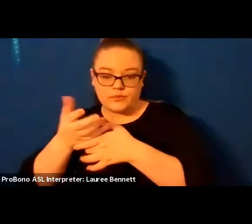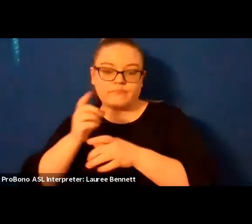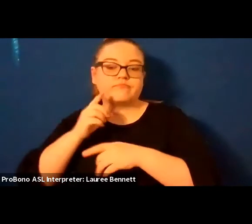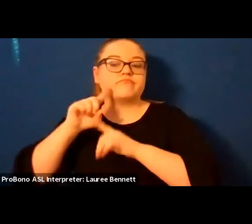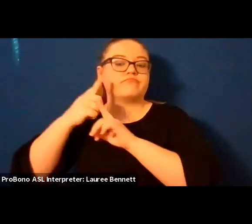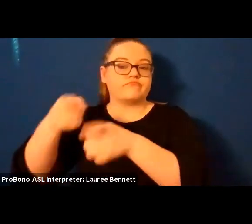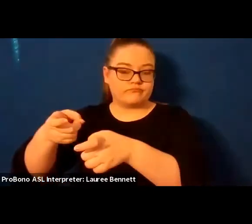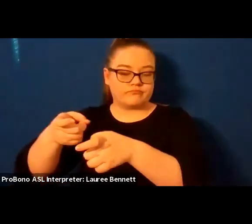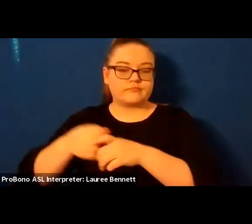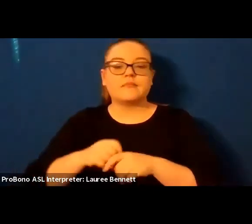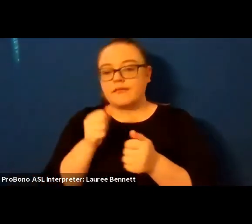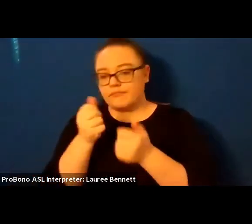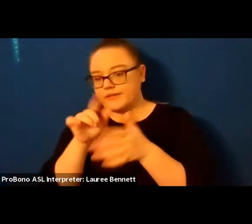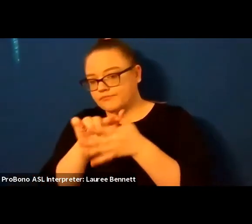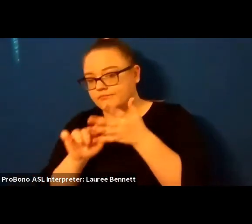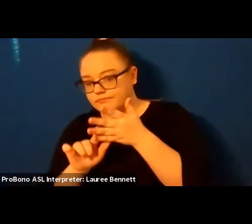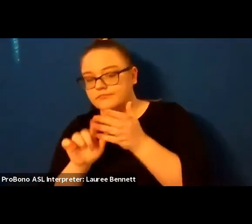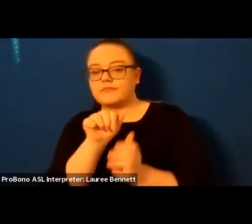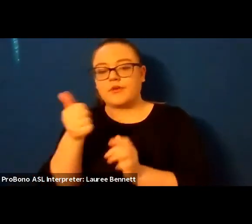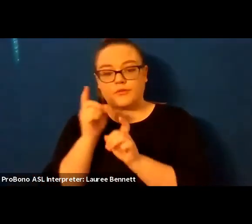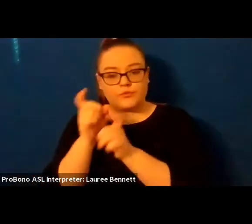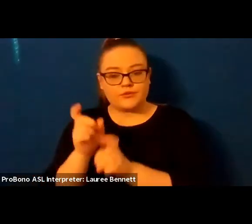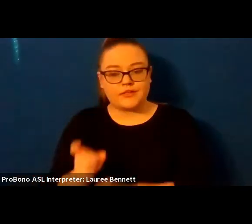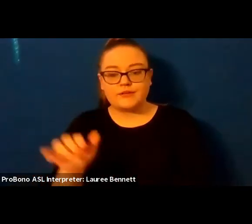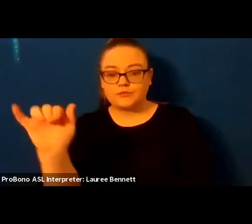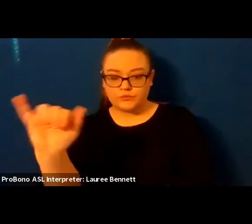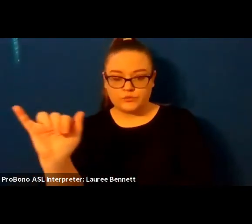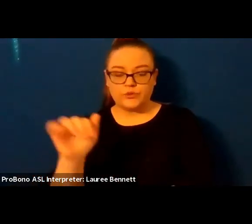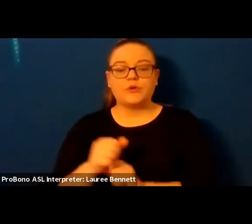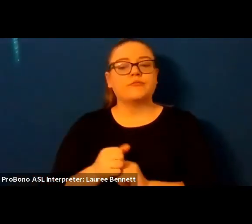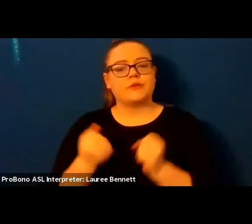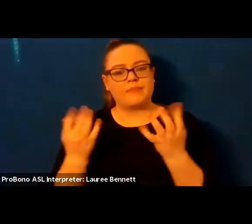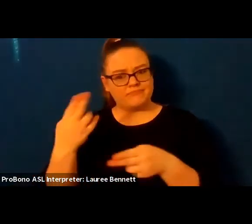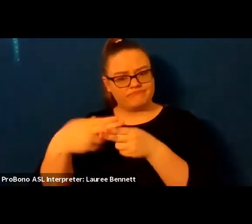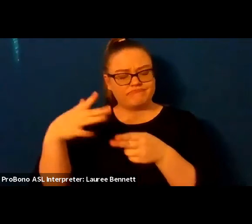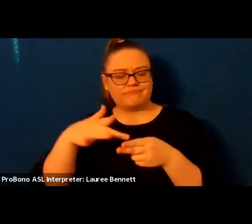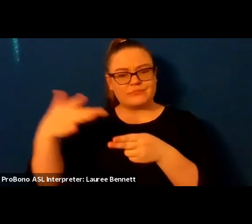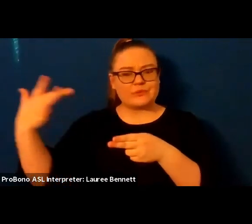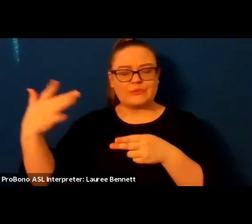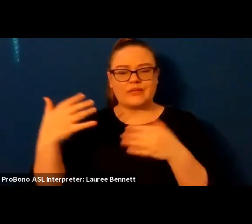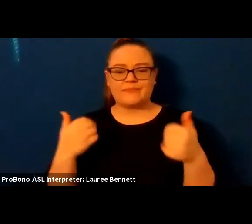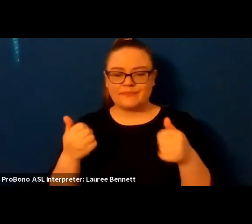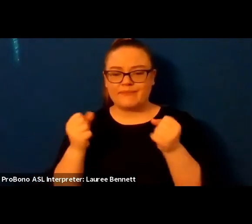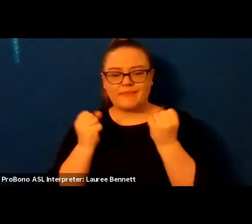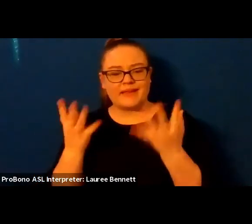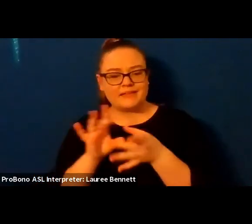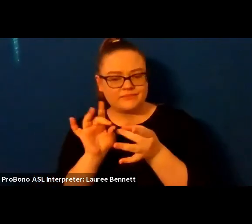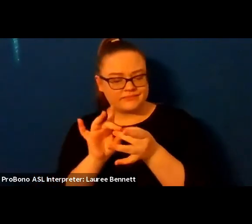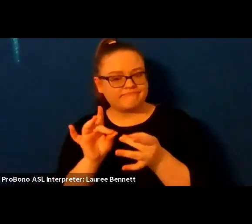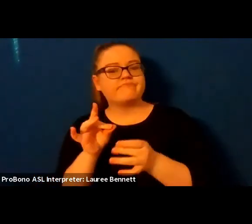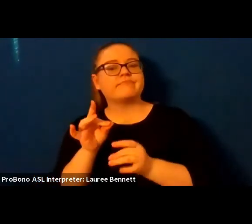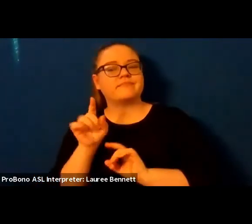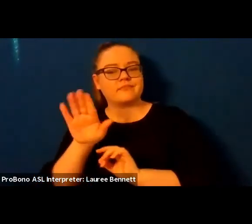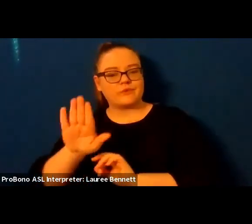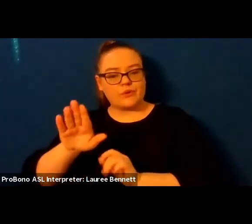and has received support from cave cannon callaloo mcdowell the ragdell foundation and tin house where she was a 2018 summer